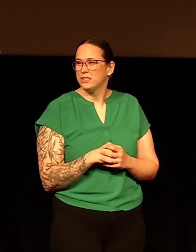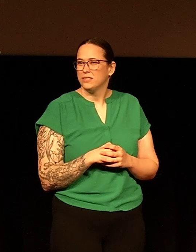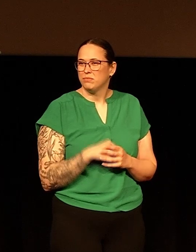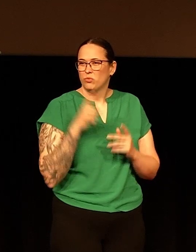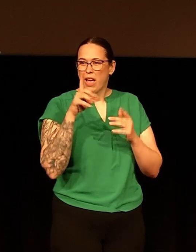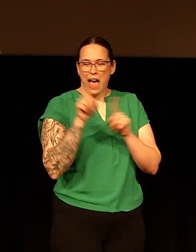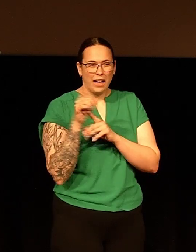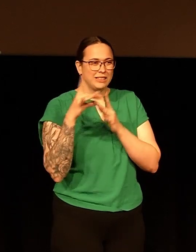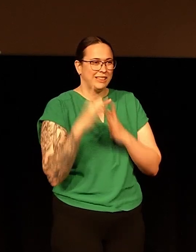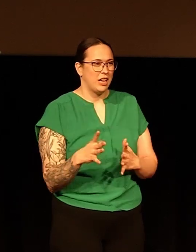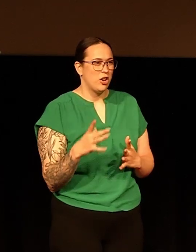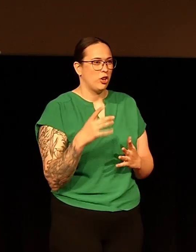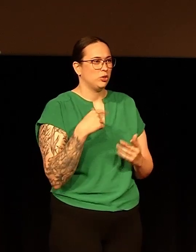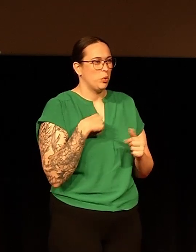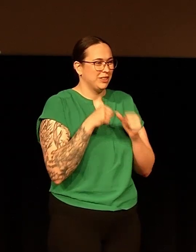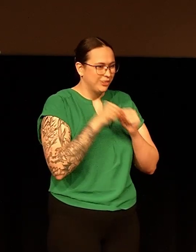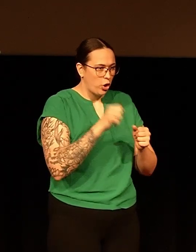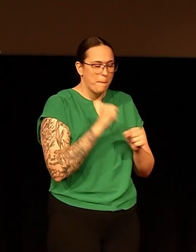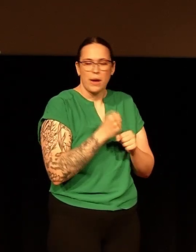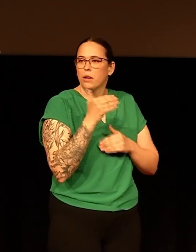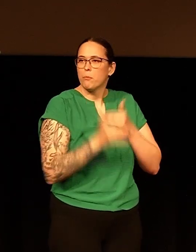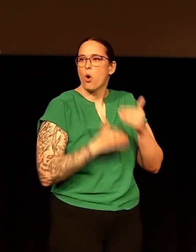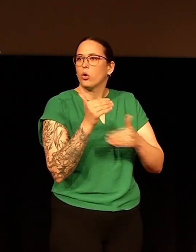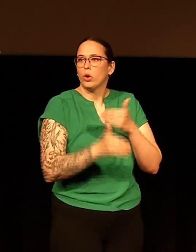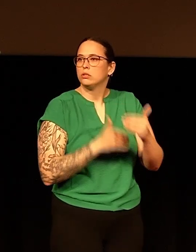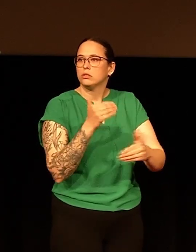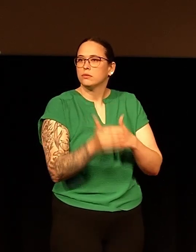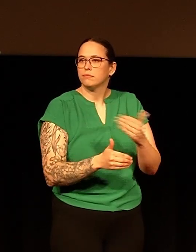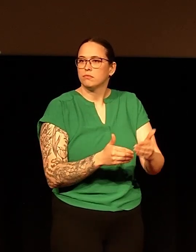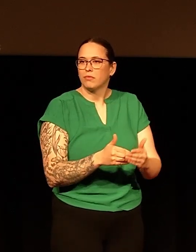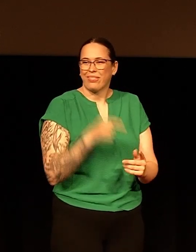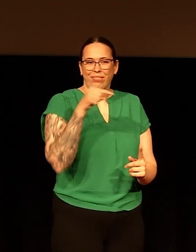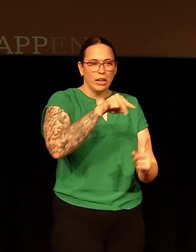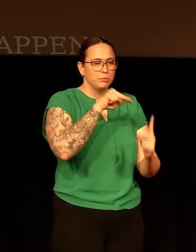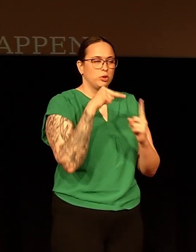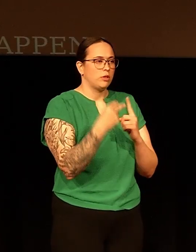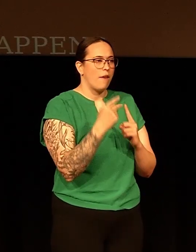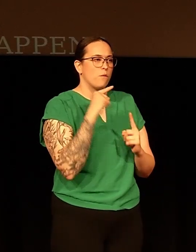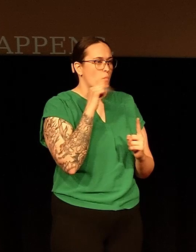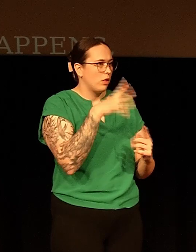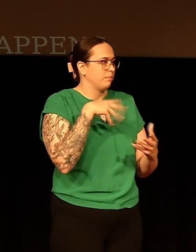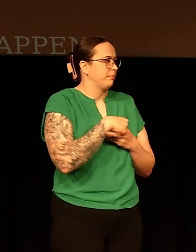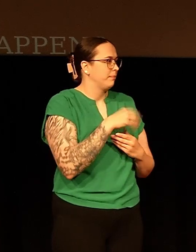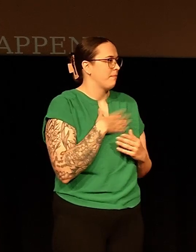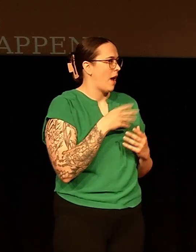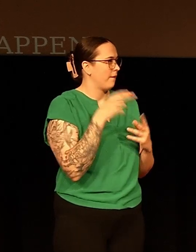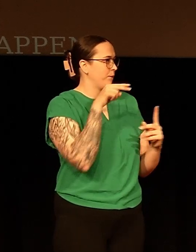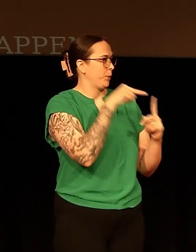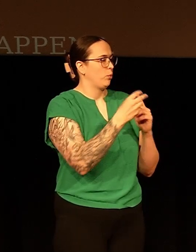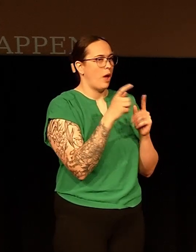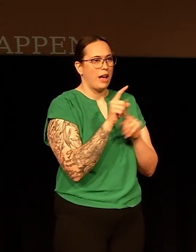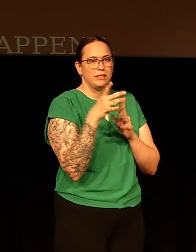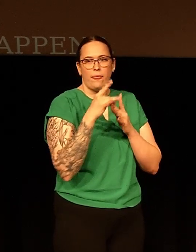is, it's still progress that makes an impact in what you're looking for. And that's my perspective I bring as a leader.